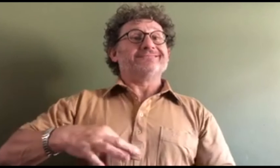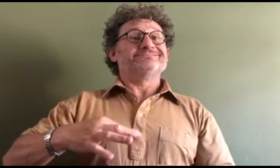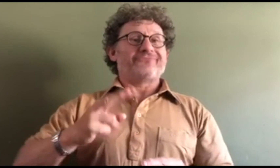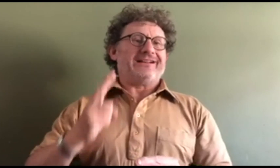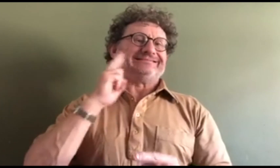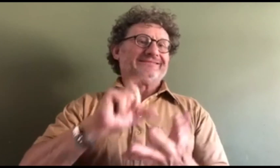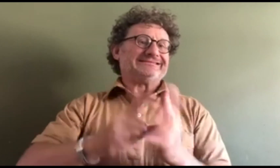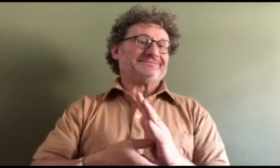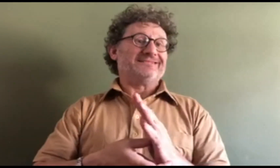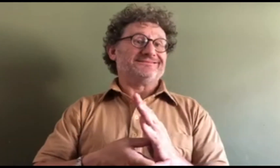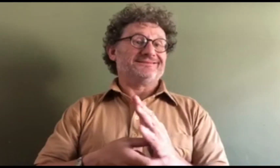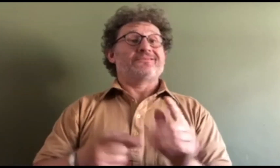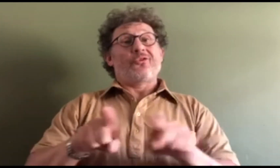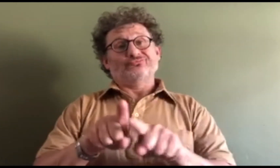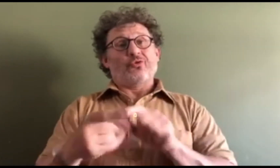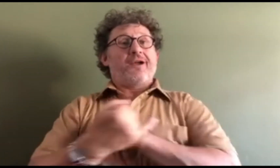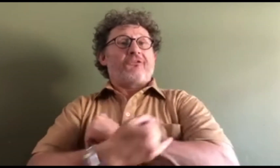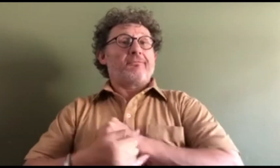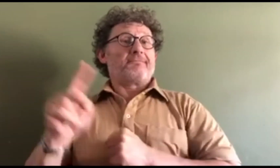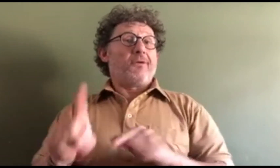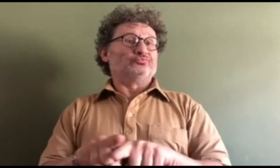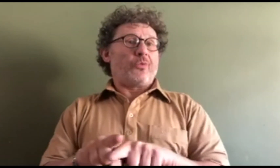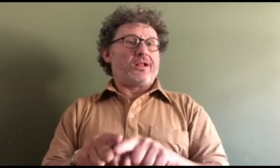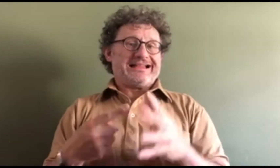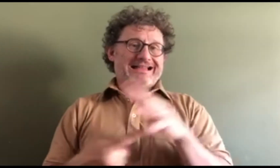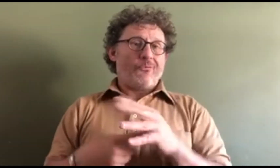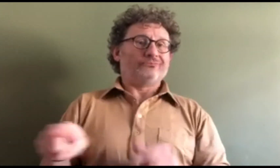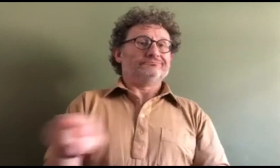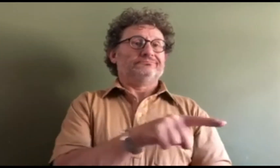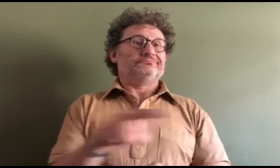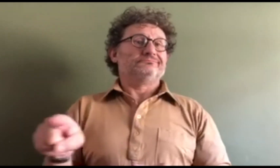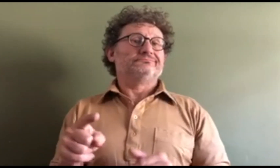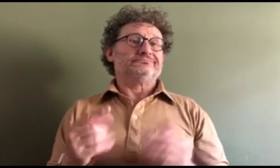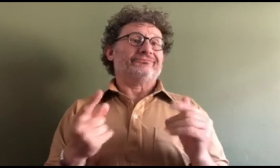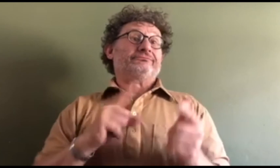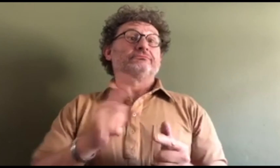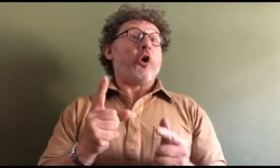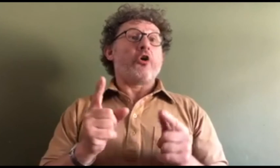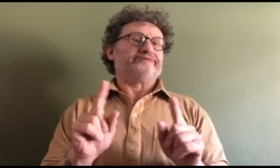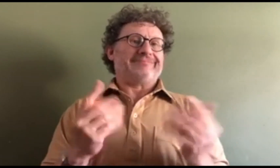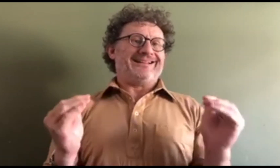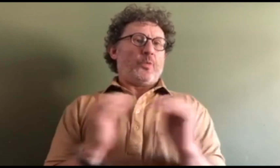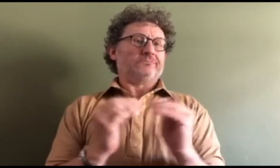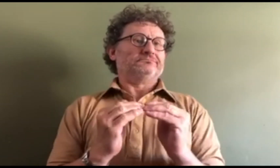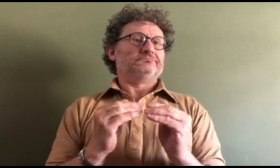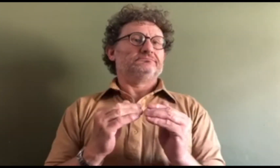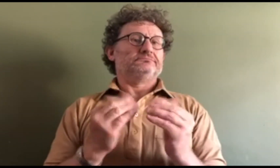because the benefit really is for deaf and disabled people. And for those who are vulnerable, it's going to be really key for them to give them equality